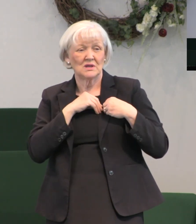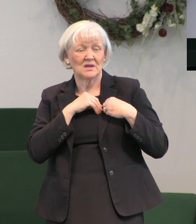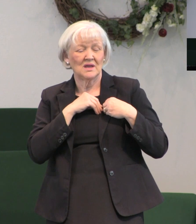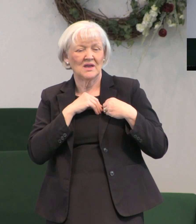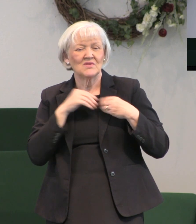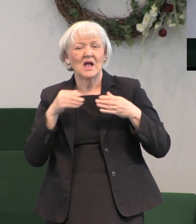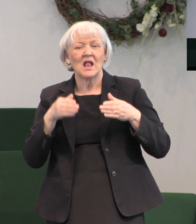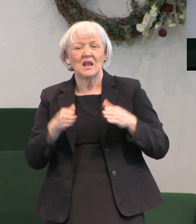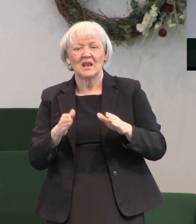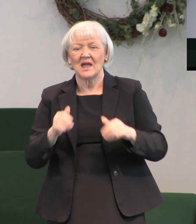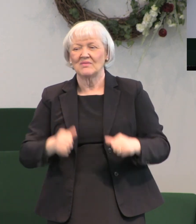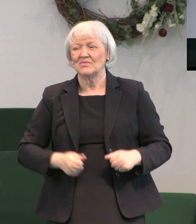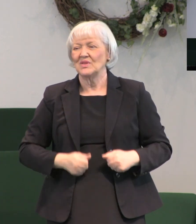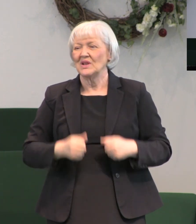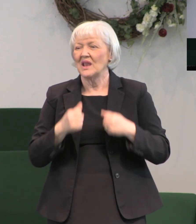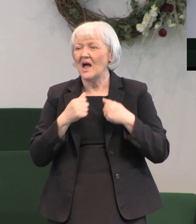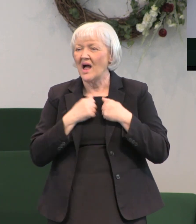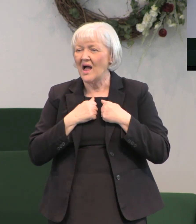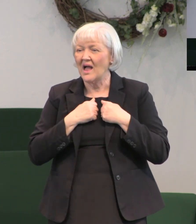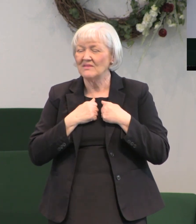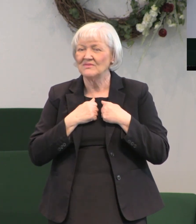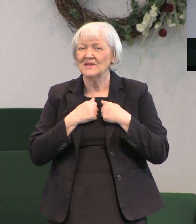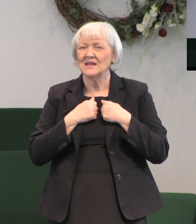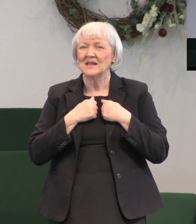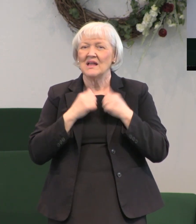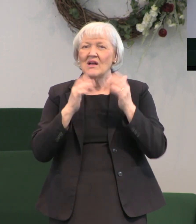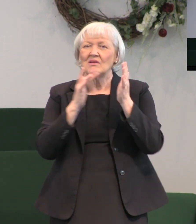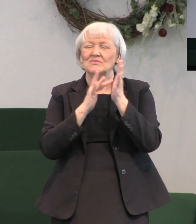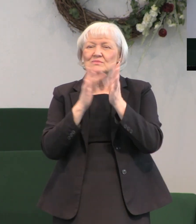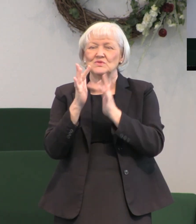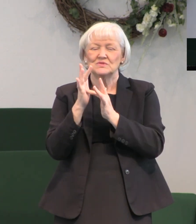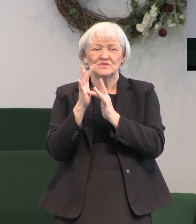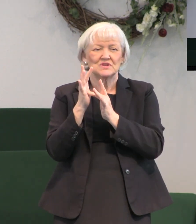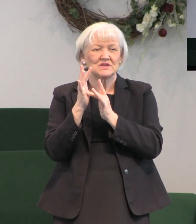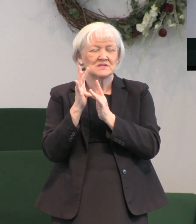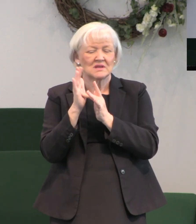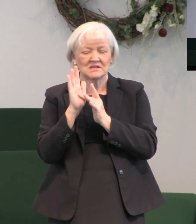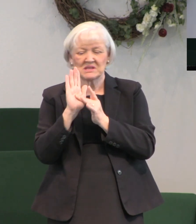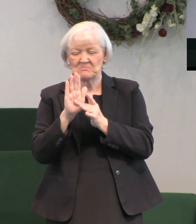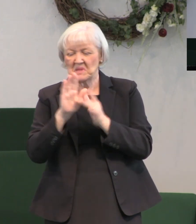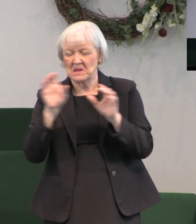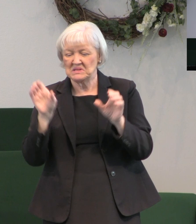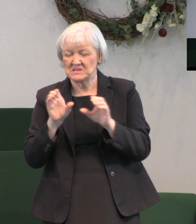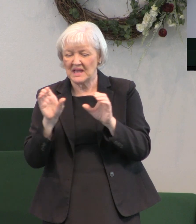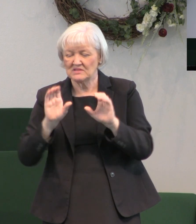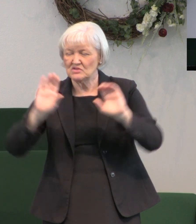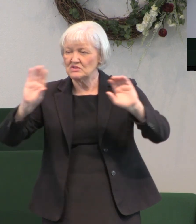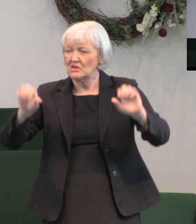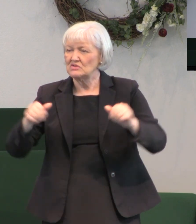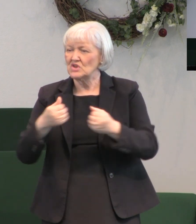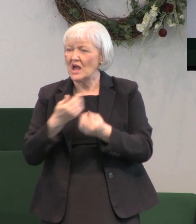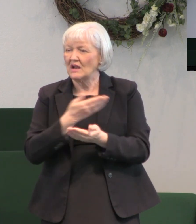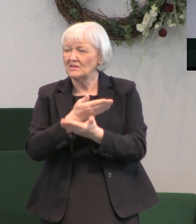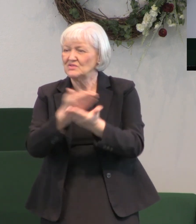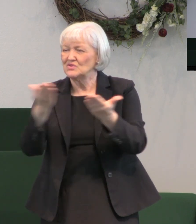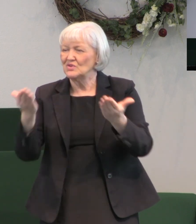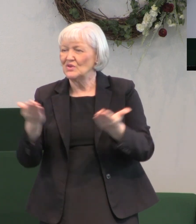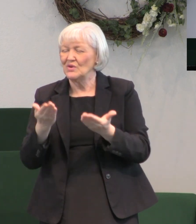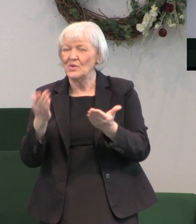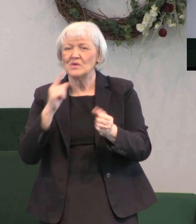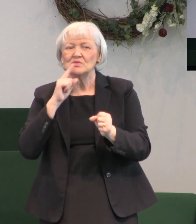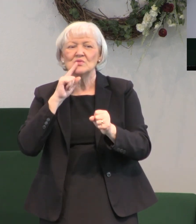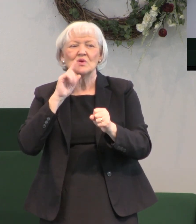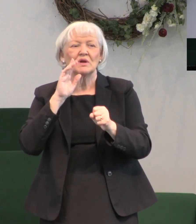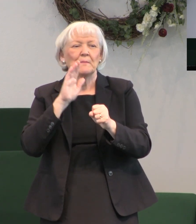this life that he lived and these things that he did let them challenge you to a commitment